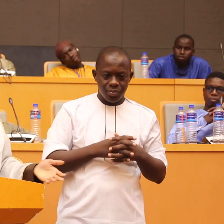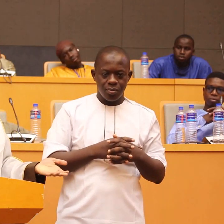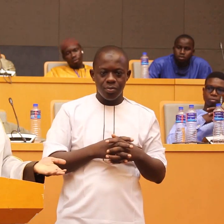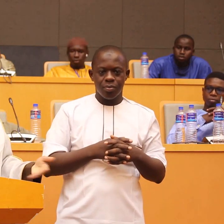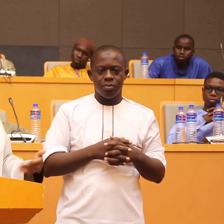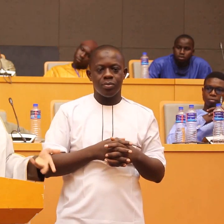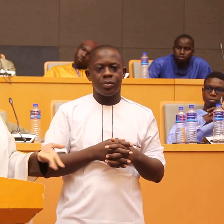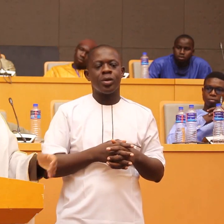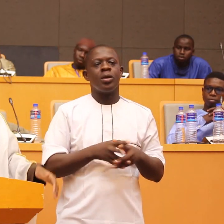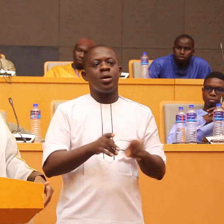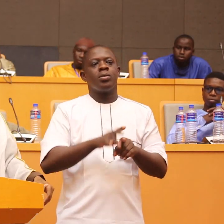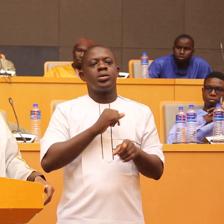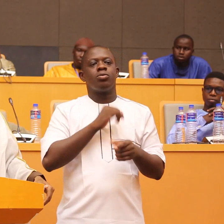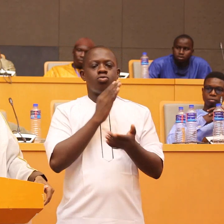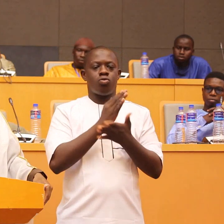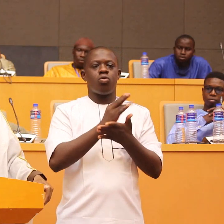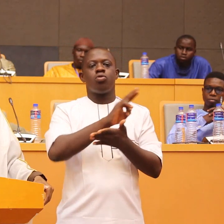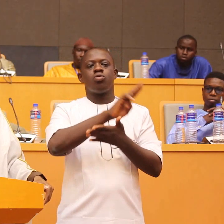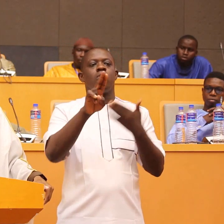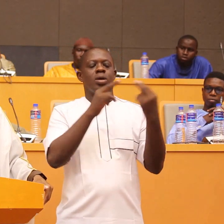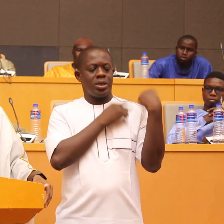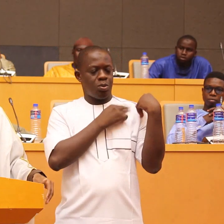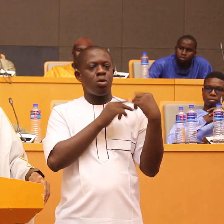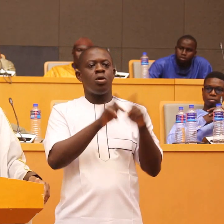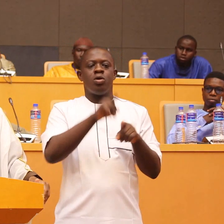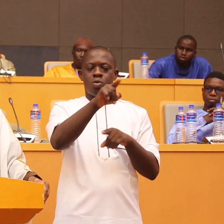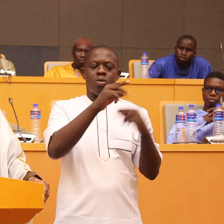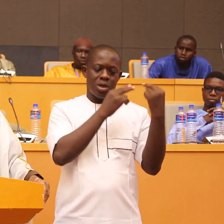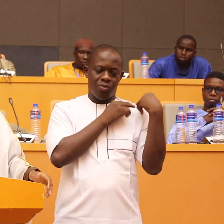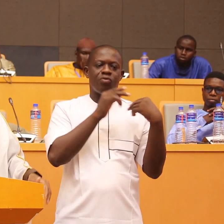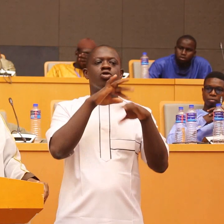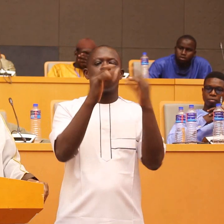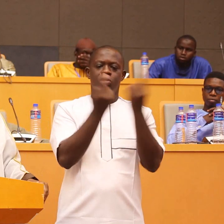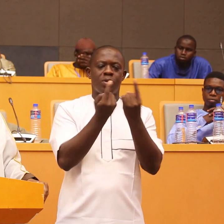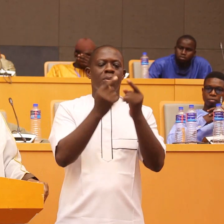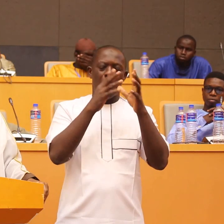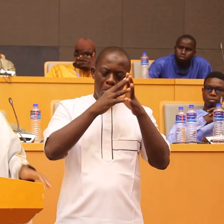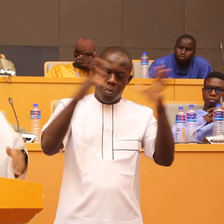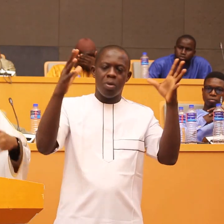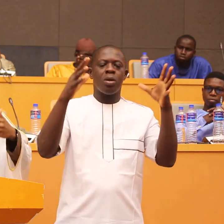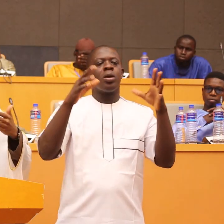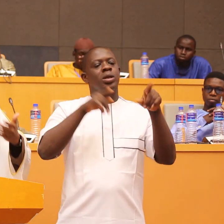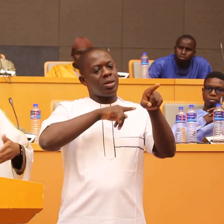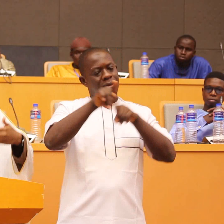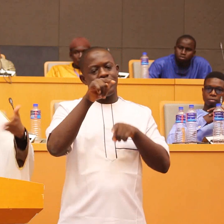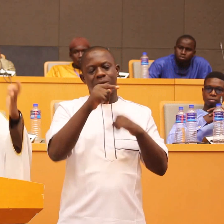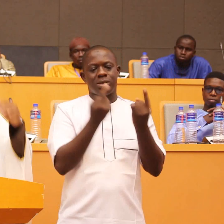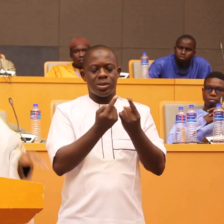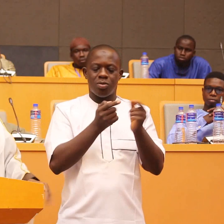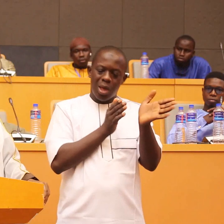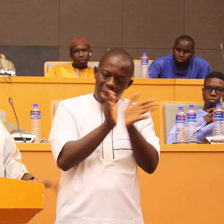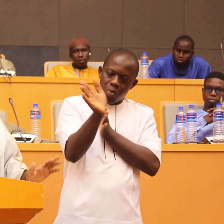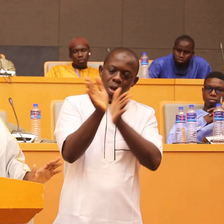even though I know that we are not entitled for that he said you are entitled for something which is greater than that because he always motivates